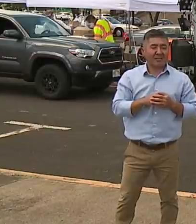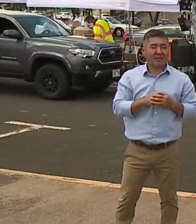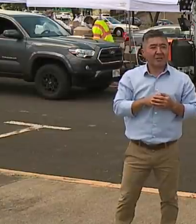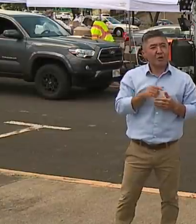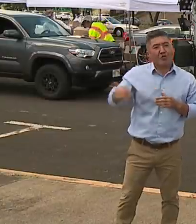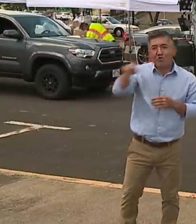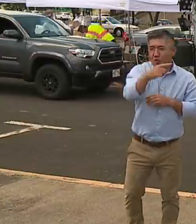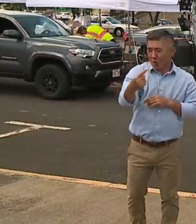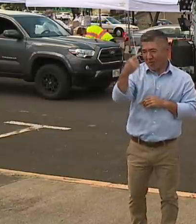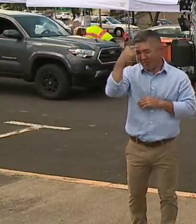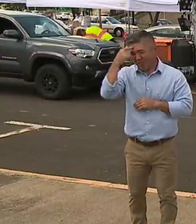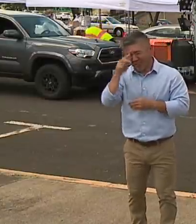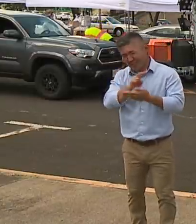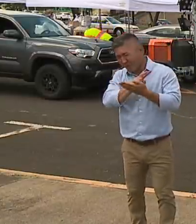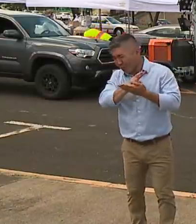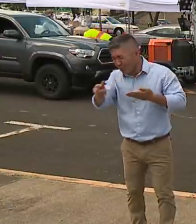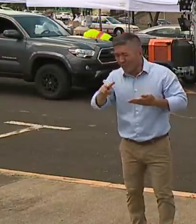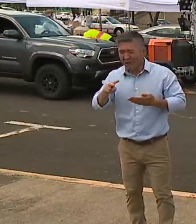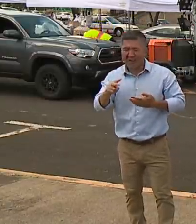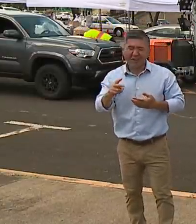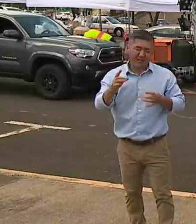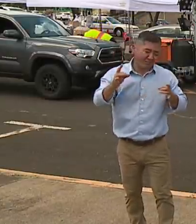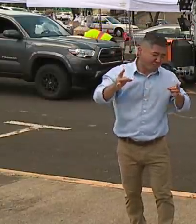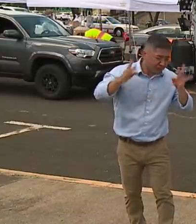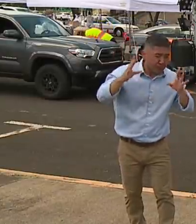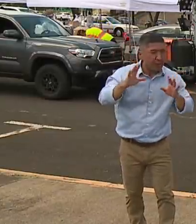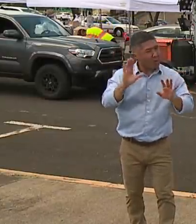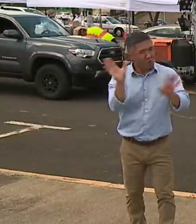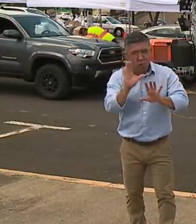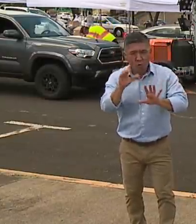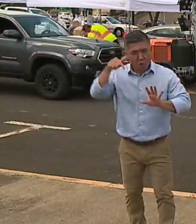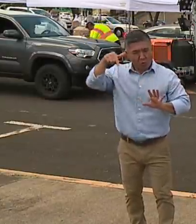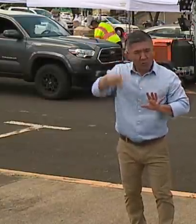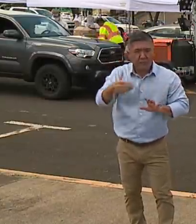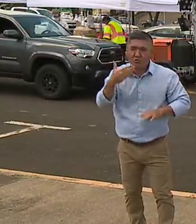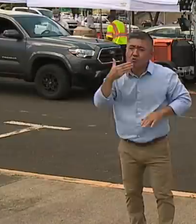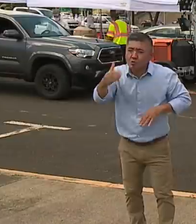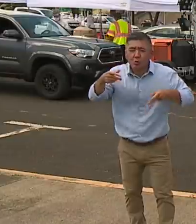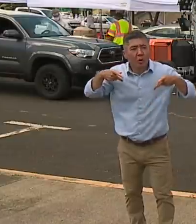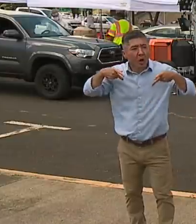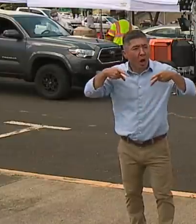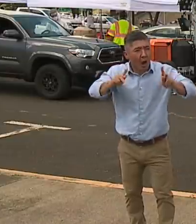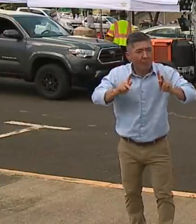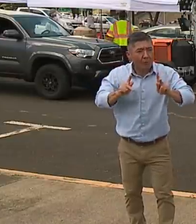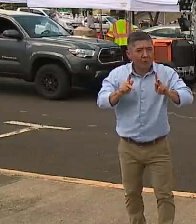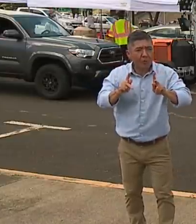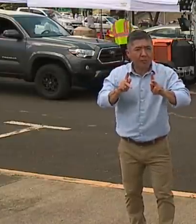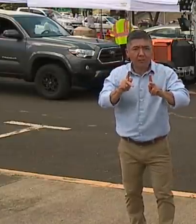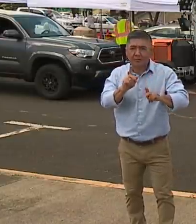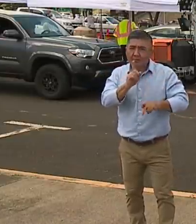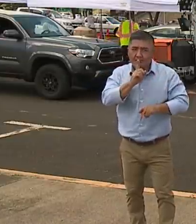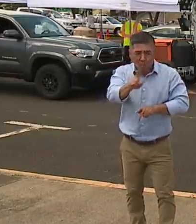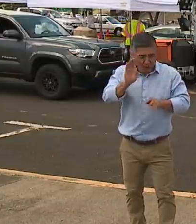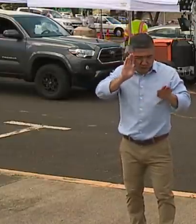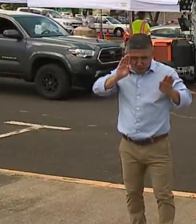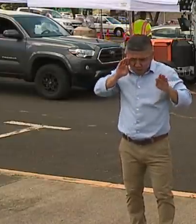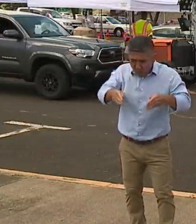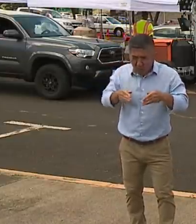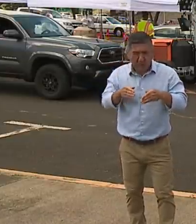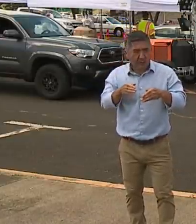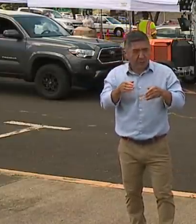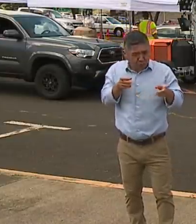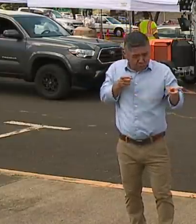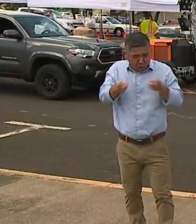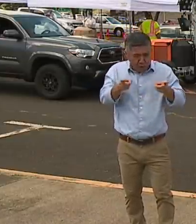as something bad. Look at it as an opportunity that we've been given to really reassess the situation, get it under